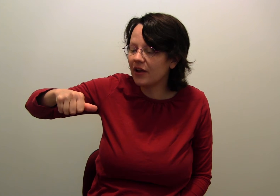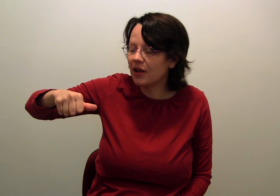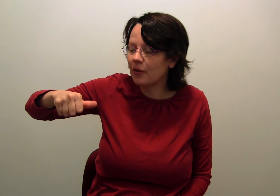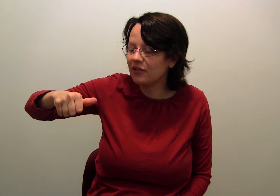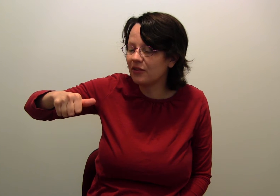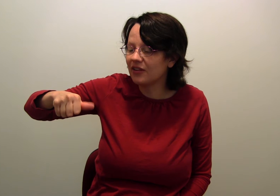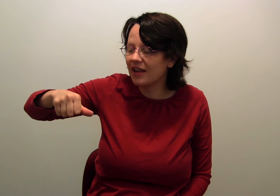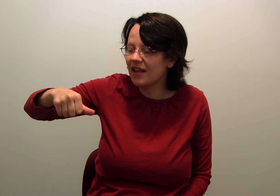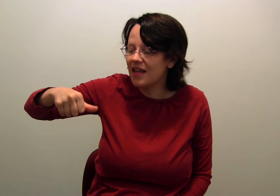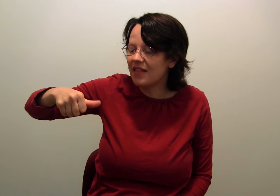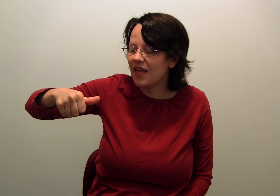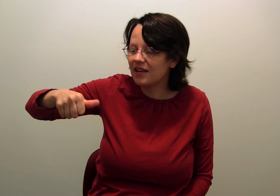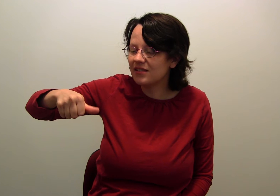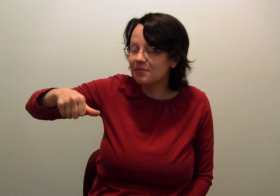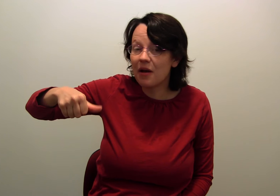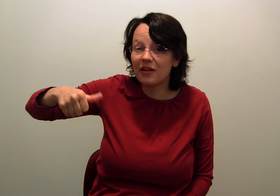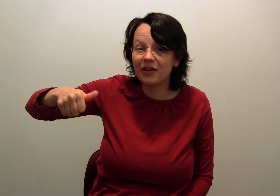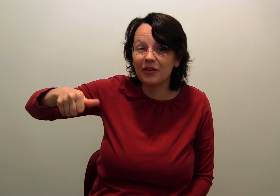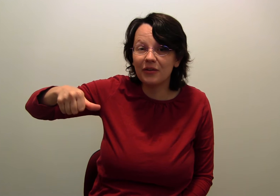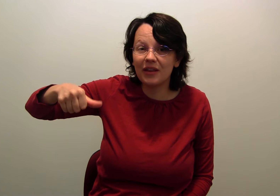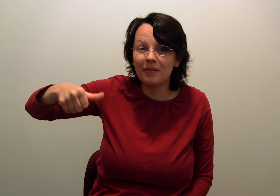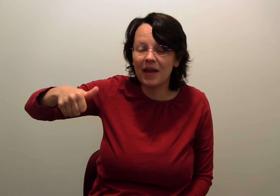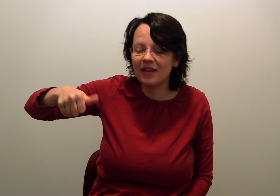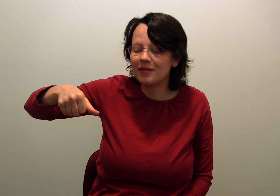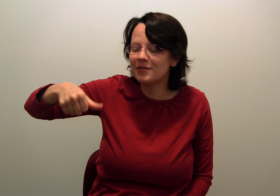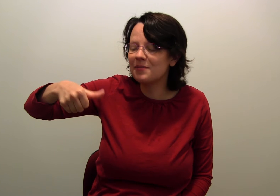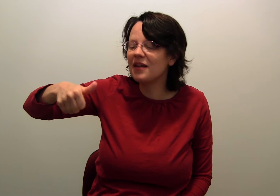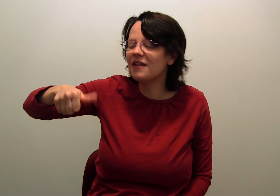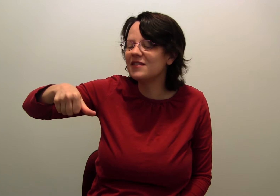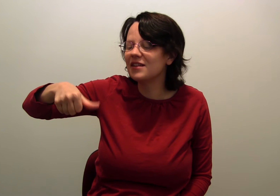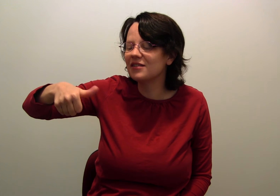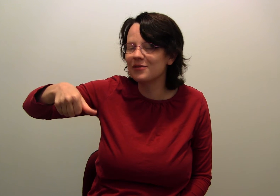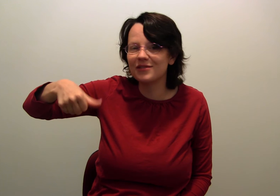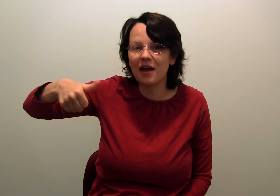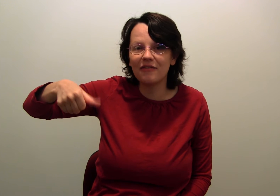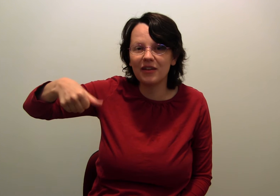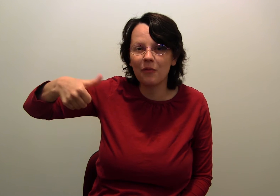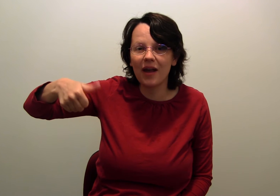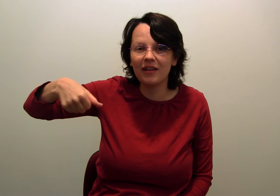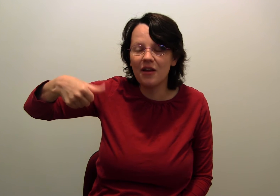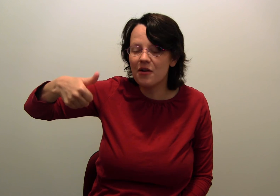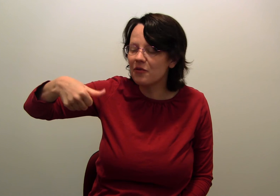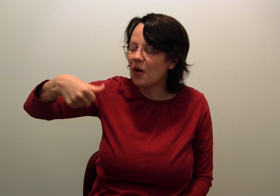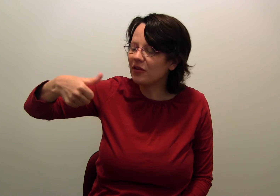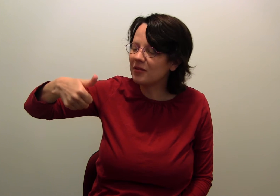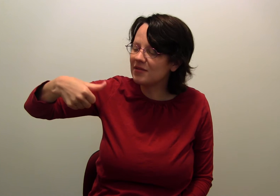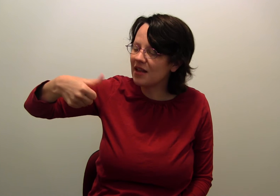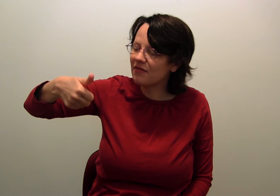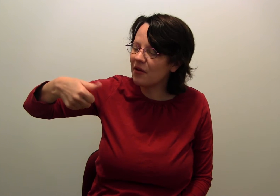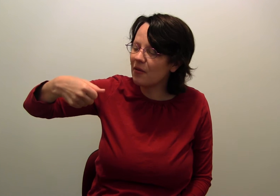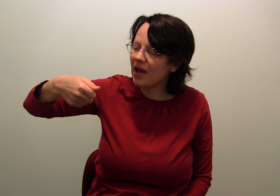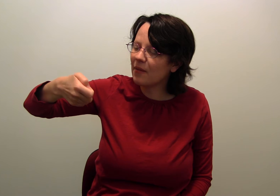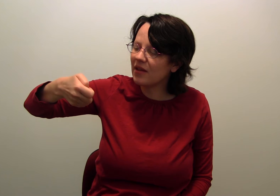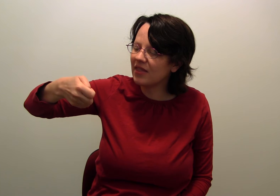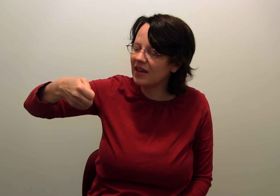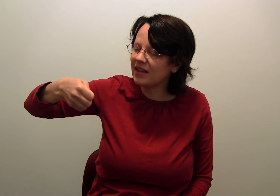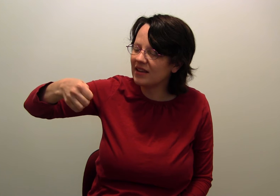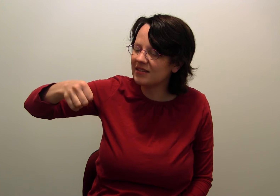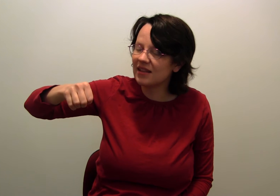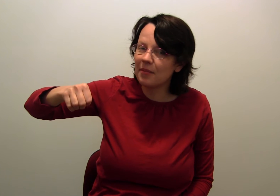coat too tight. Then a small cocoon he made him spun of silk so soft and white. Rolled himself away within it. Slept